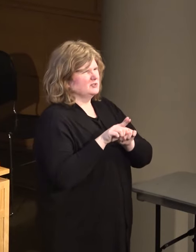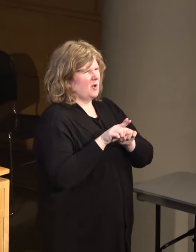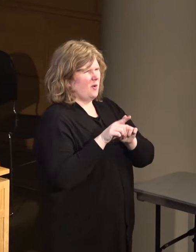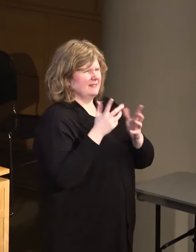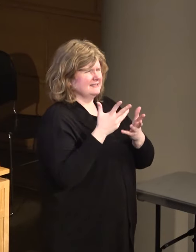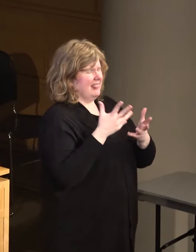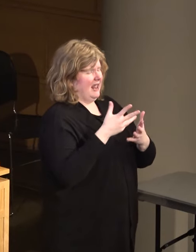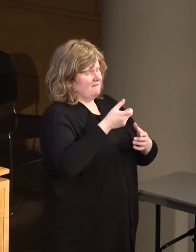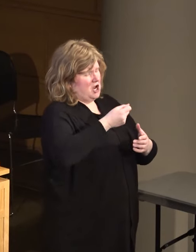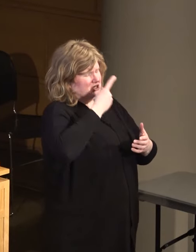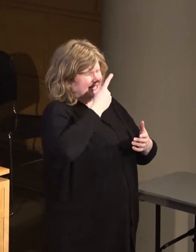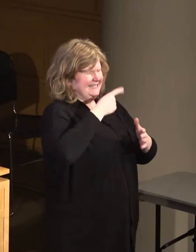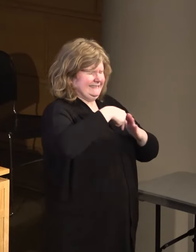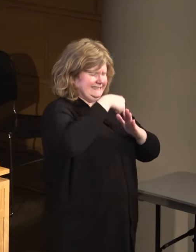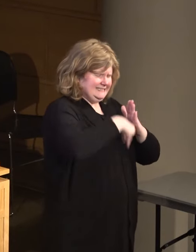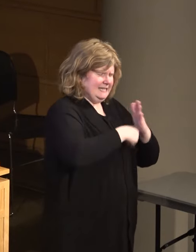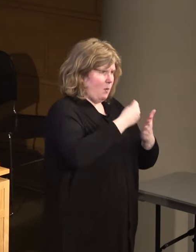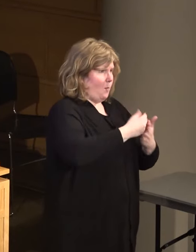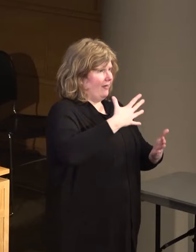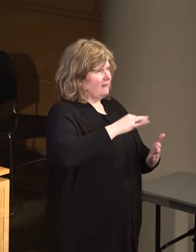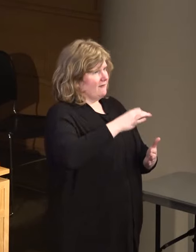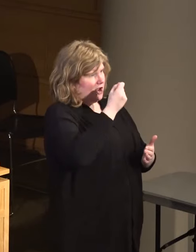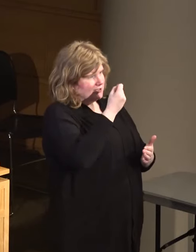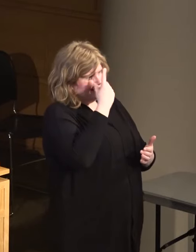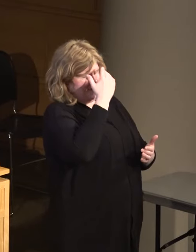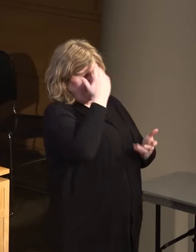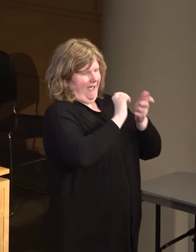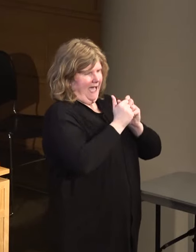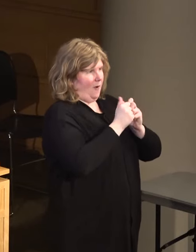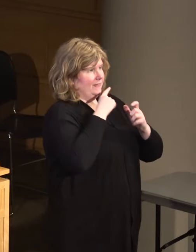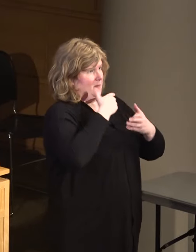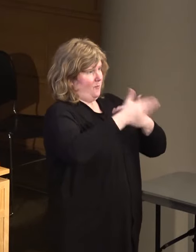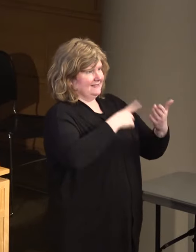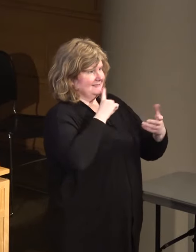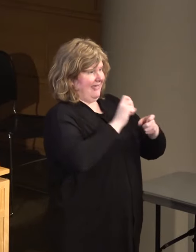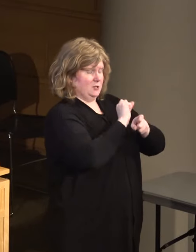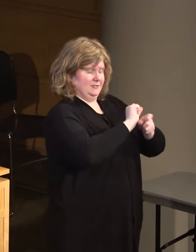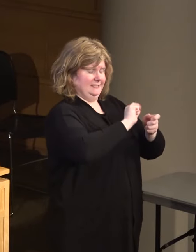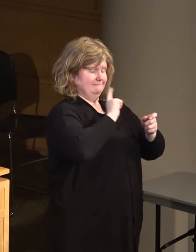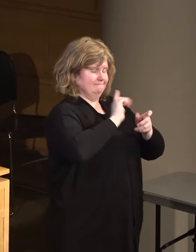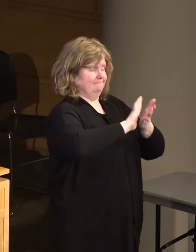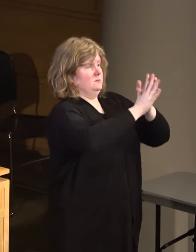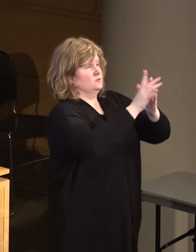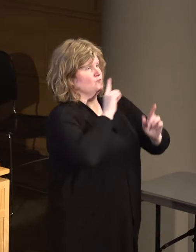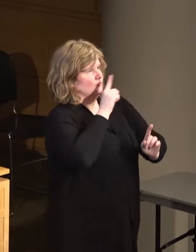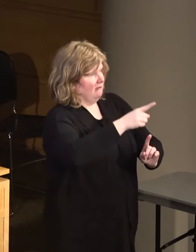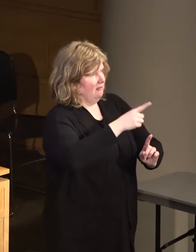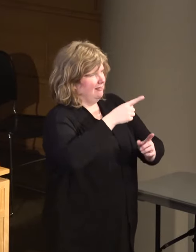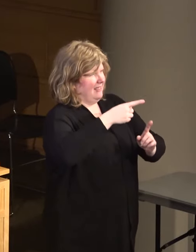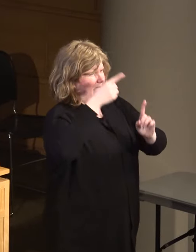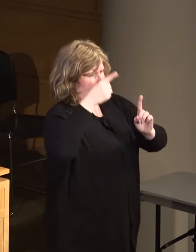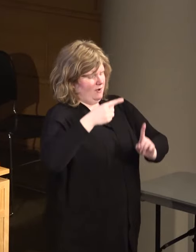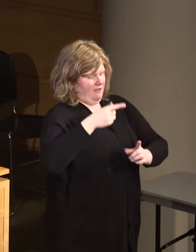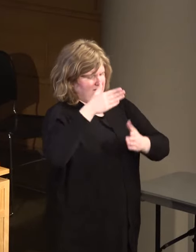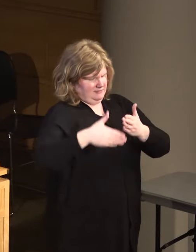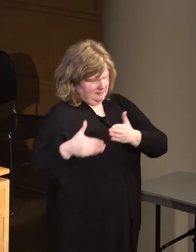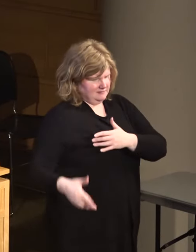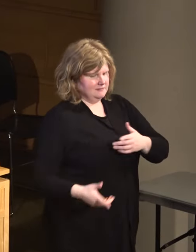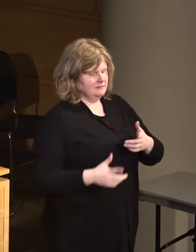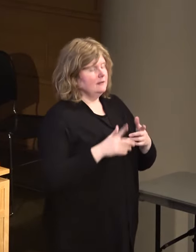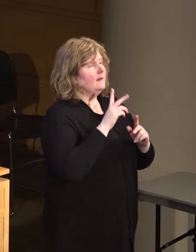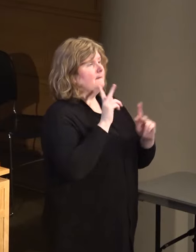of understanding about how that process actually is actualized in terms of outcomes. When people talk about police reform,